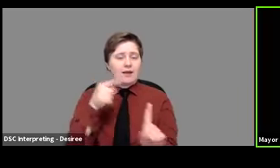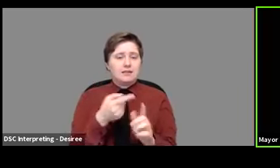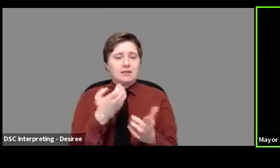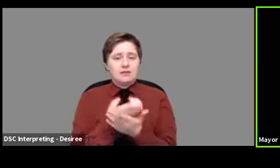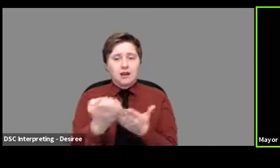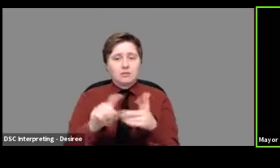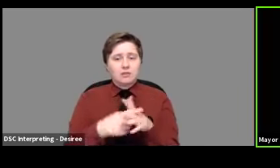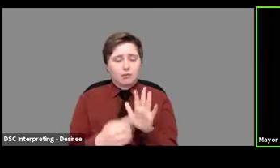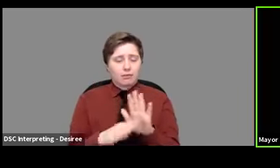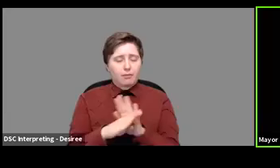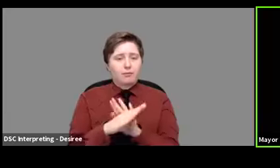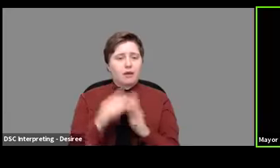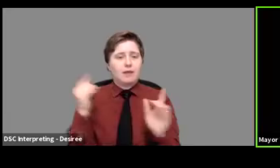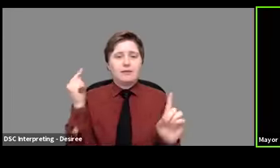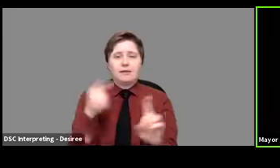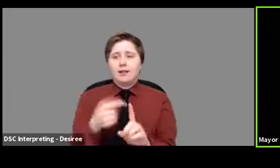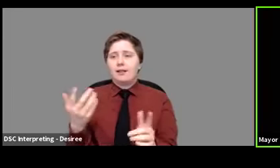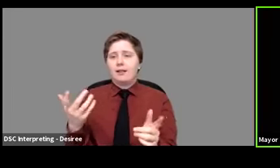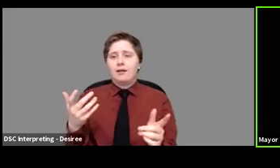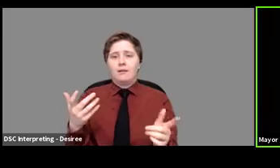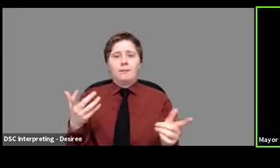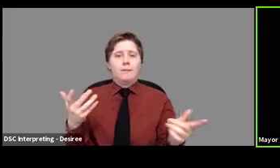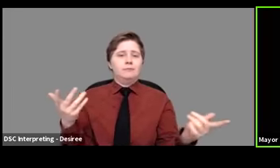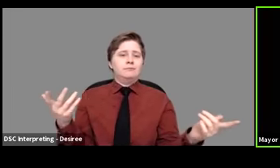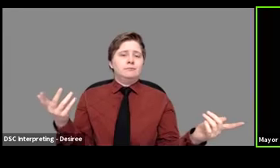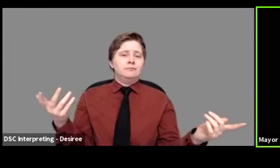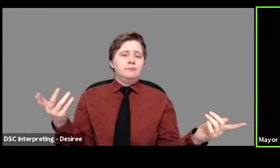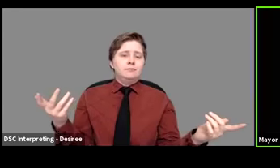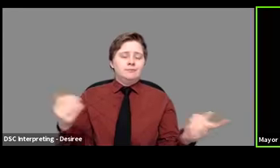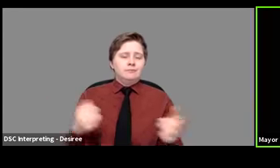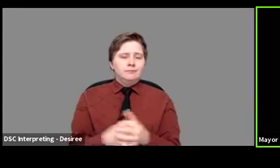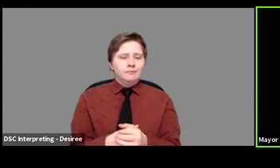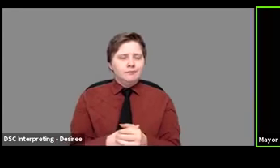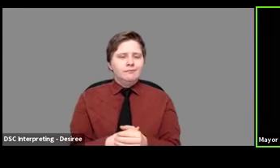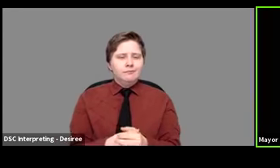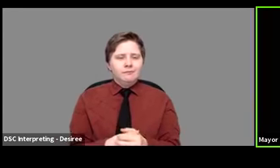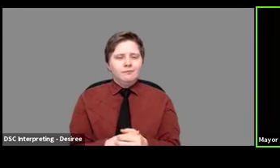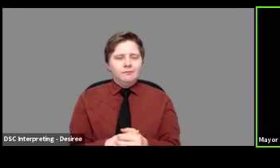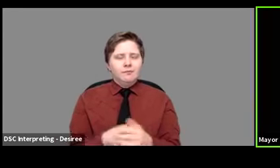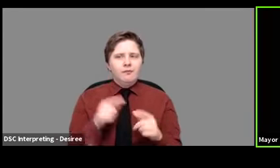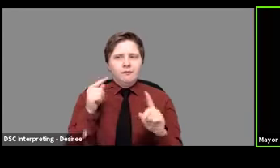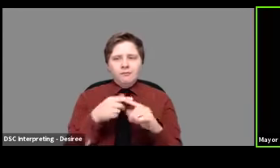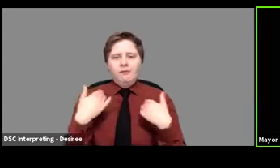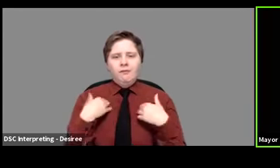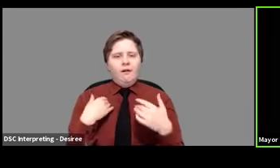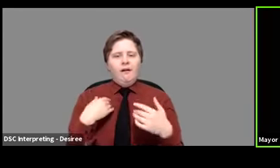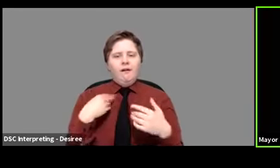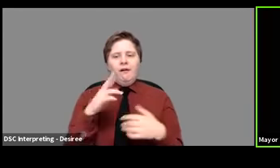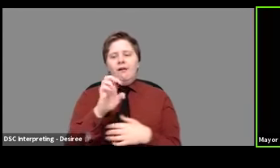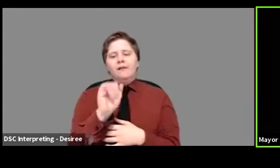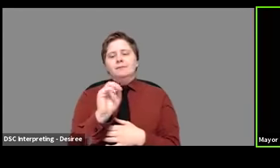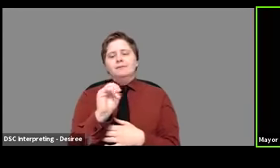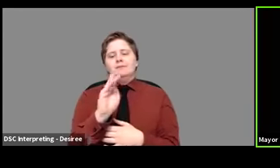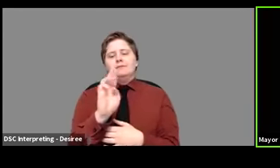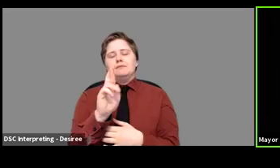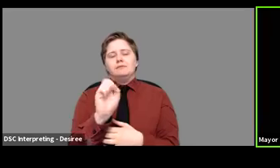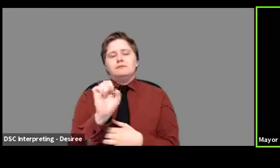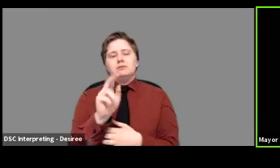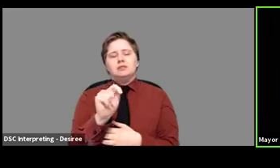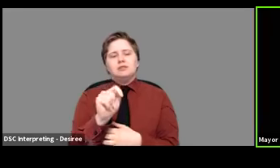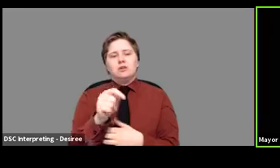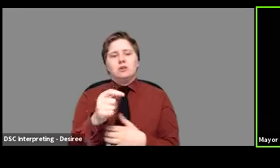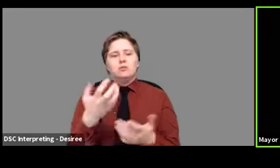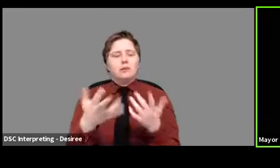starts turning around until, um, there is reimbursement, uh, relief